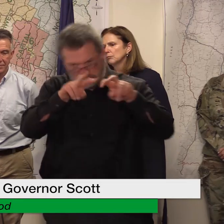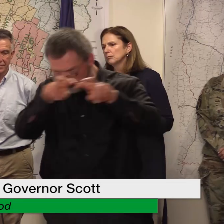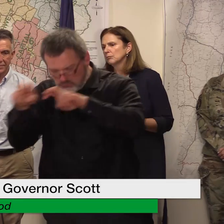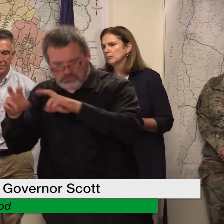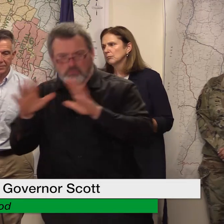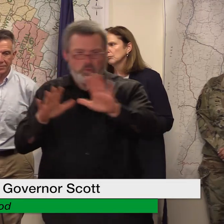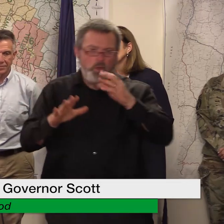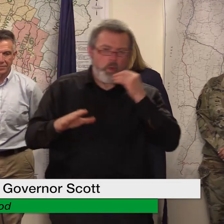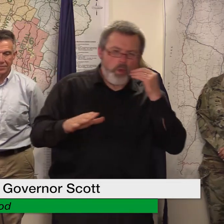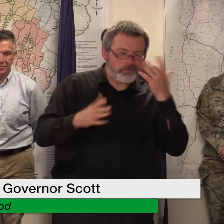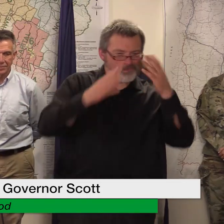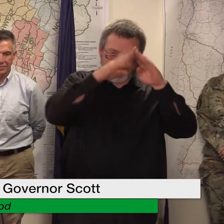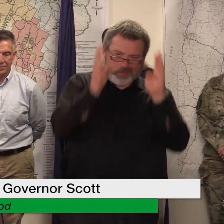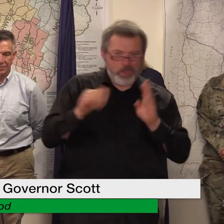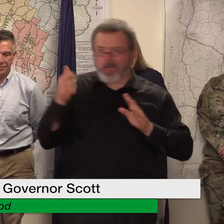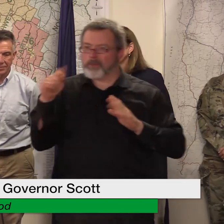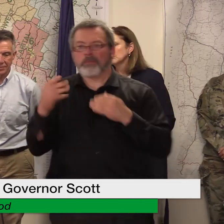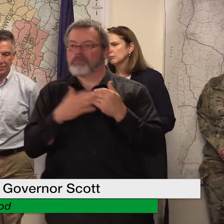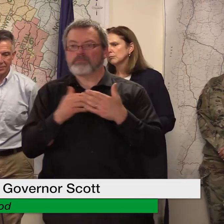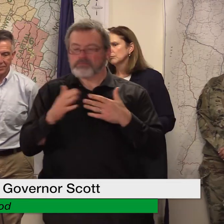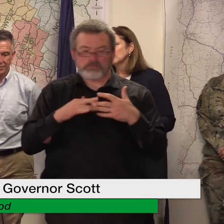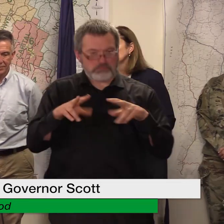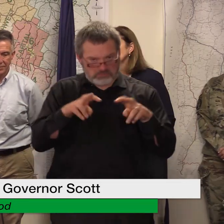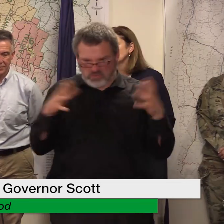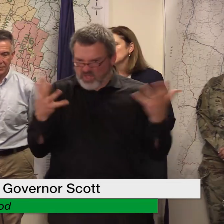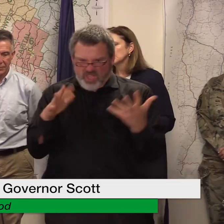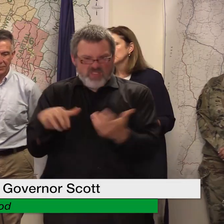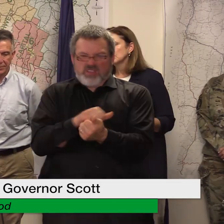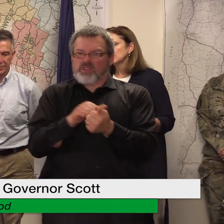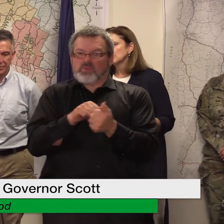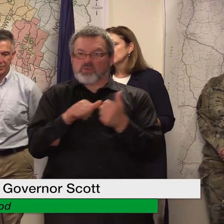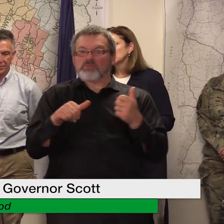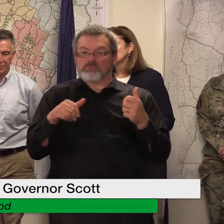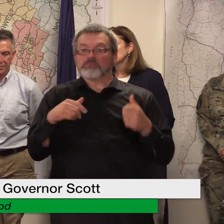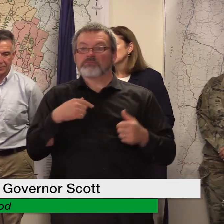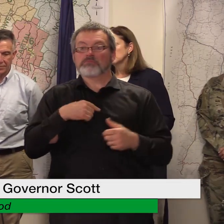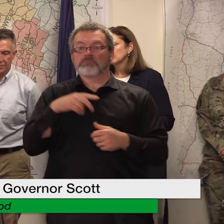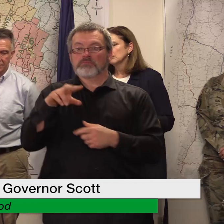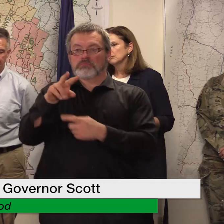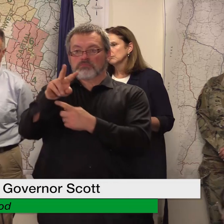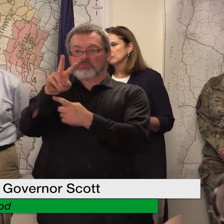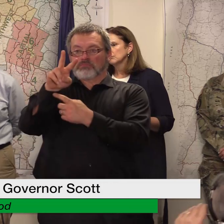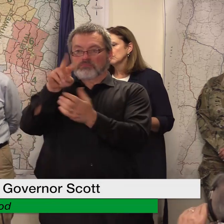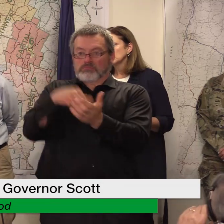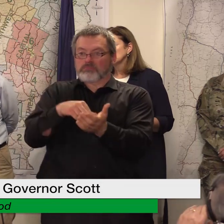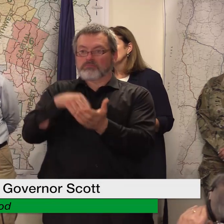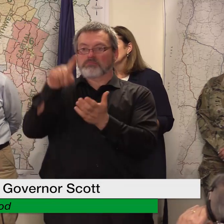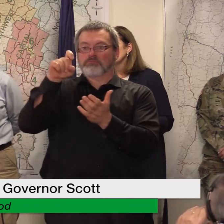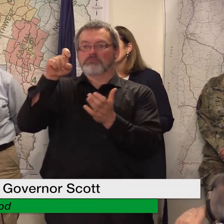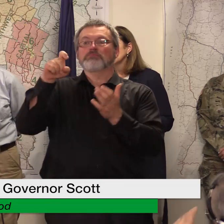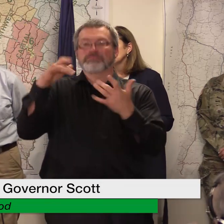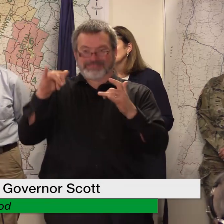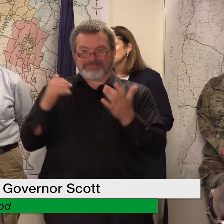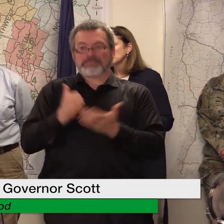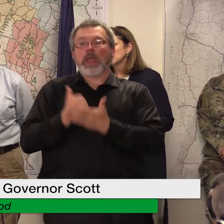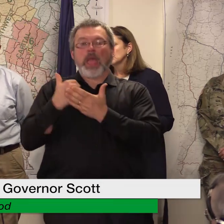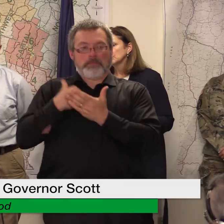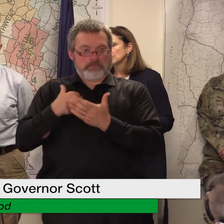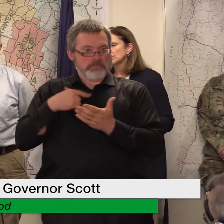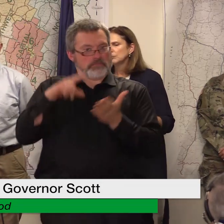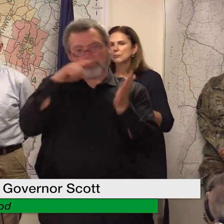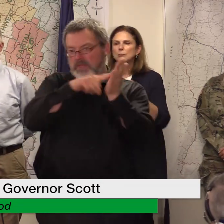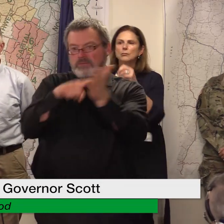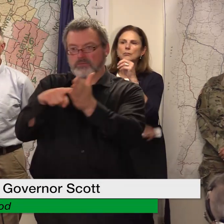they've had and so there's been over 20 20 100 people who have asked for us to come and inspect their